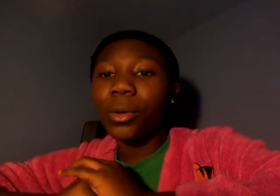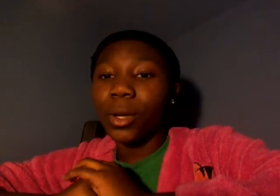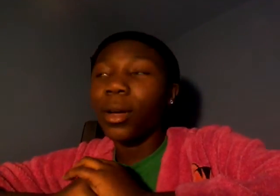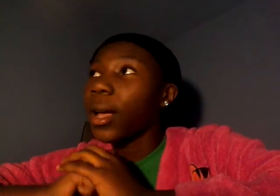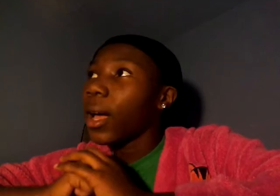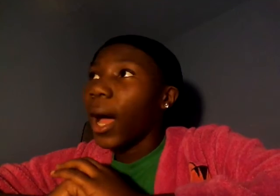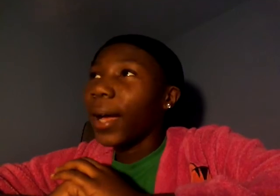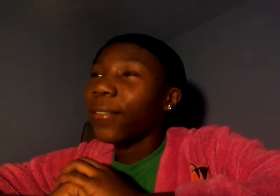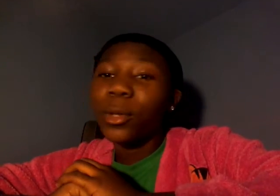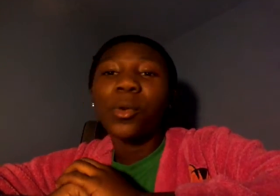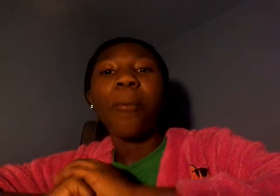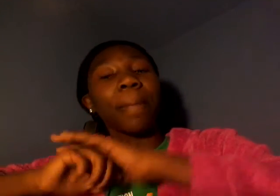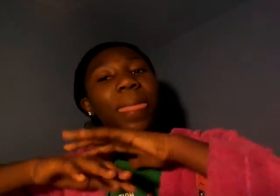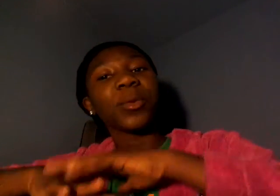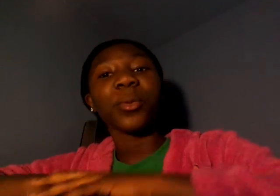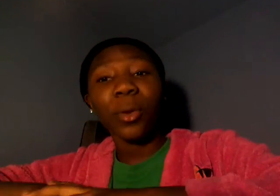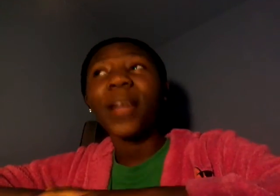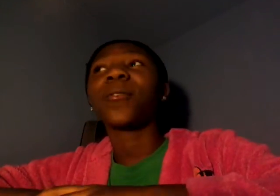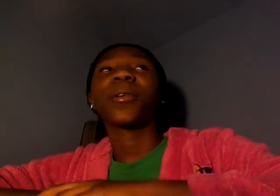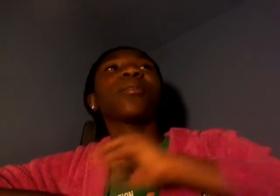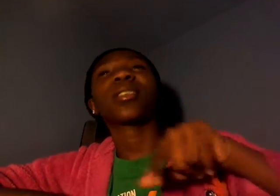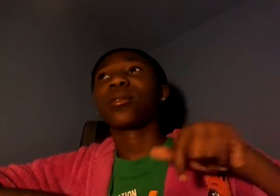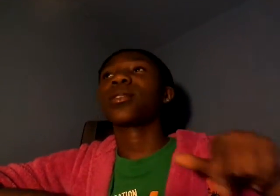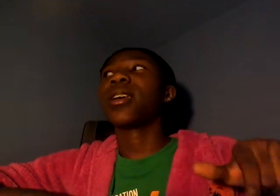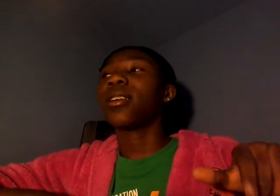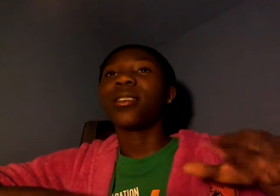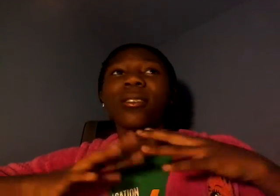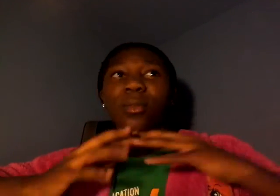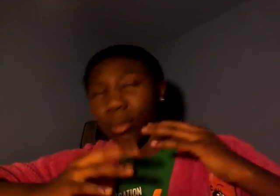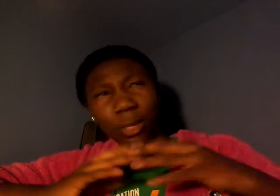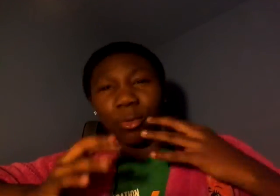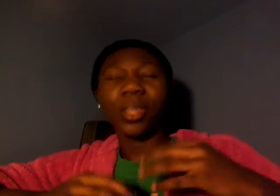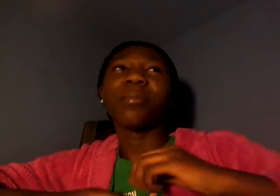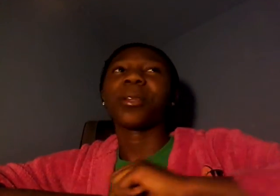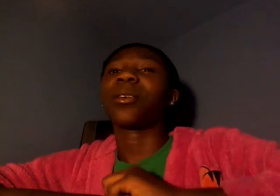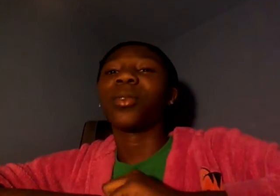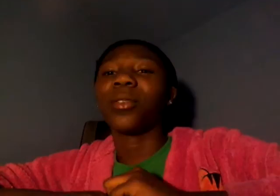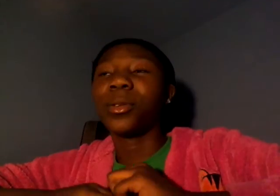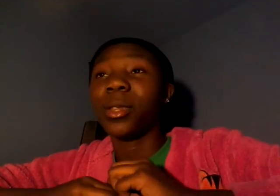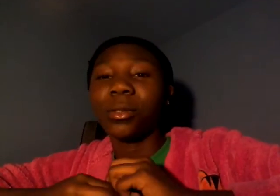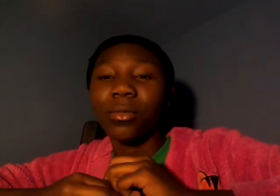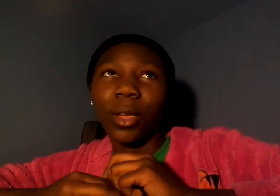also i have a little surprise for you next thursday it's really depending on whenever you see this video